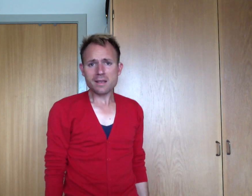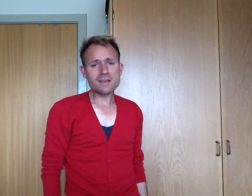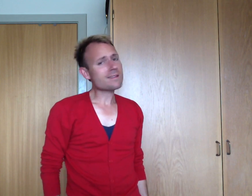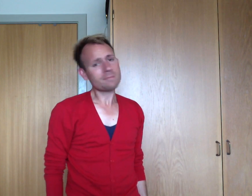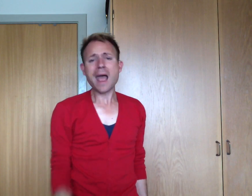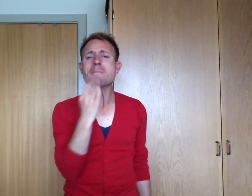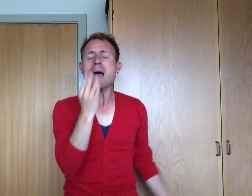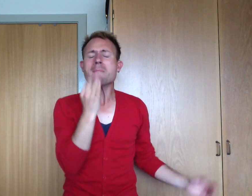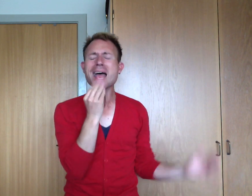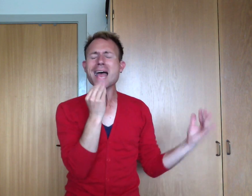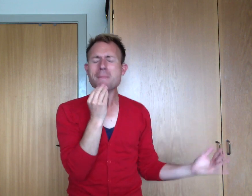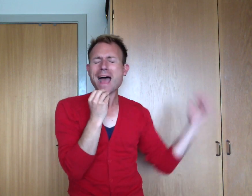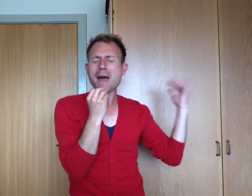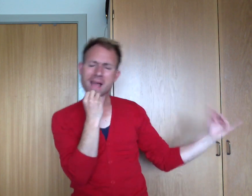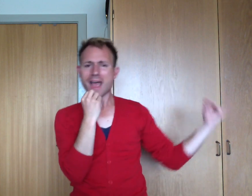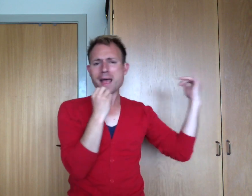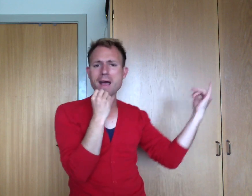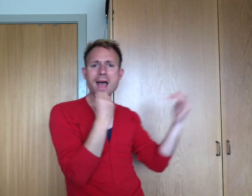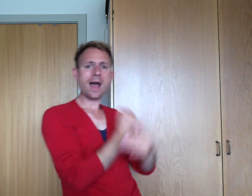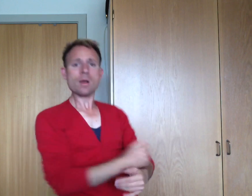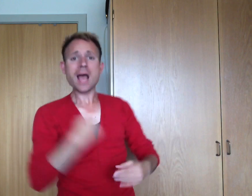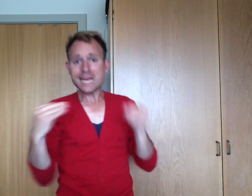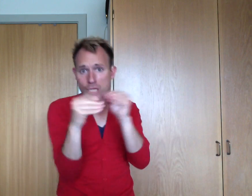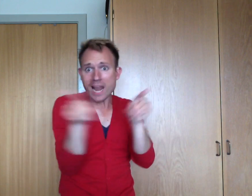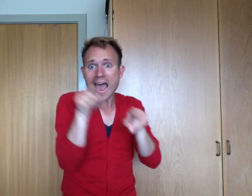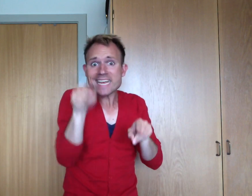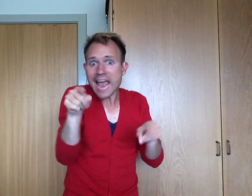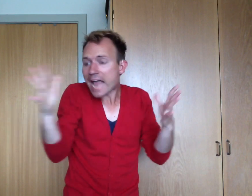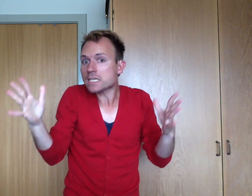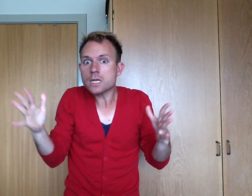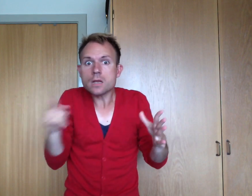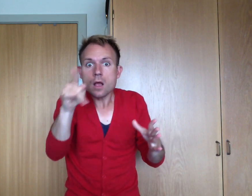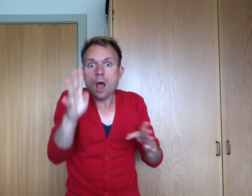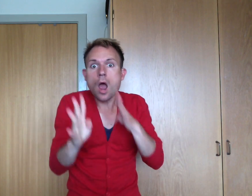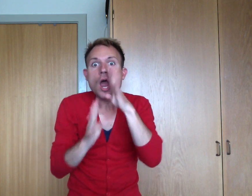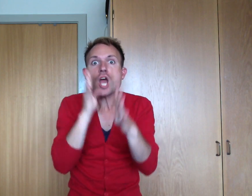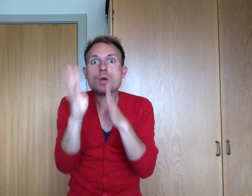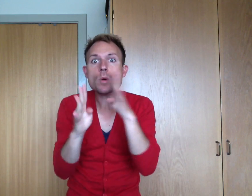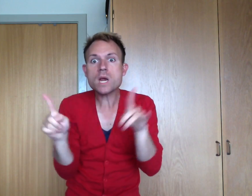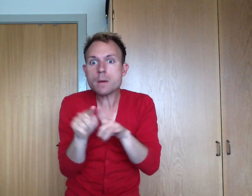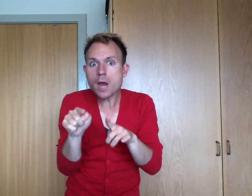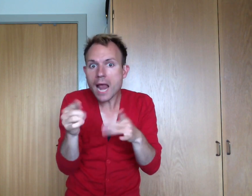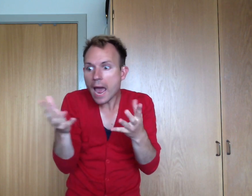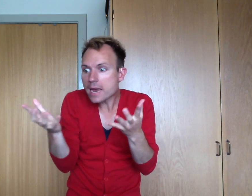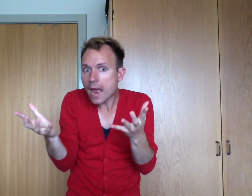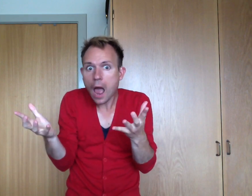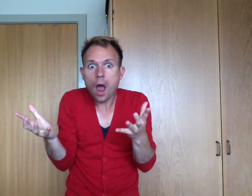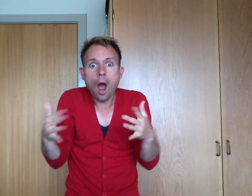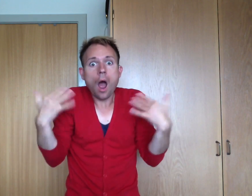Baby, baby If I kiss you like this And if you whisper like that